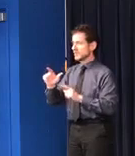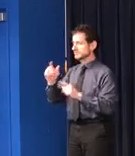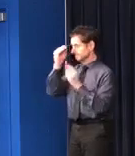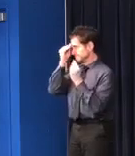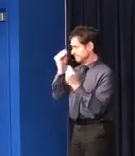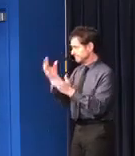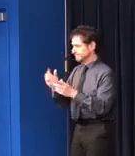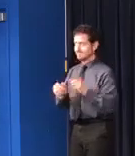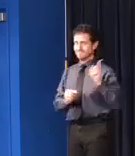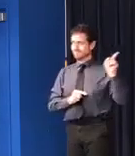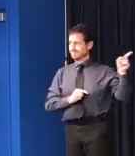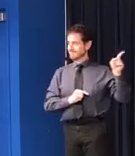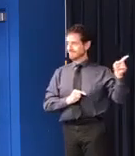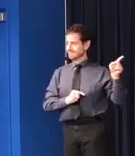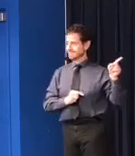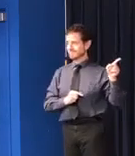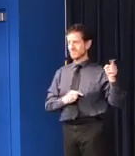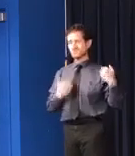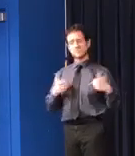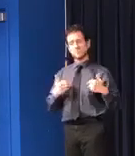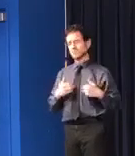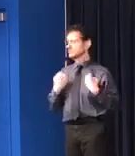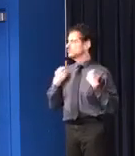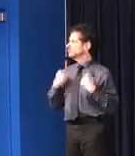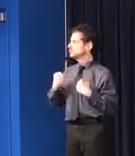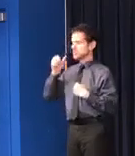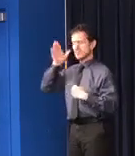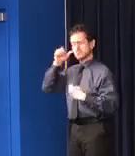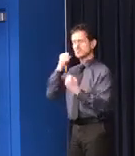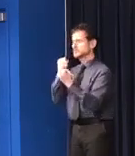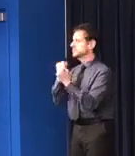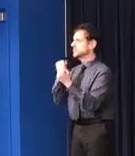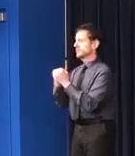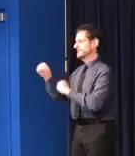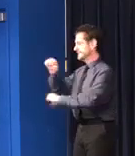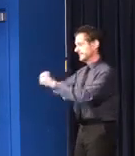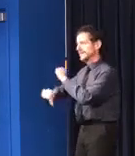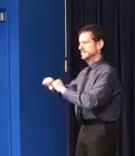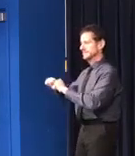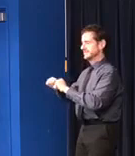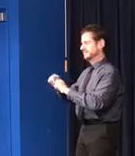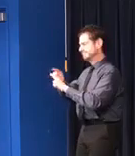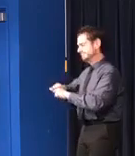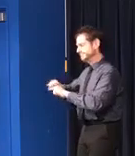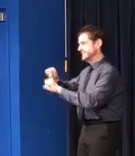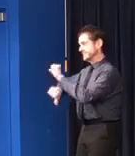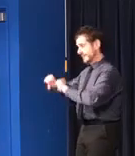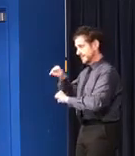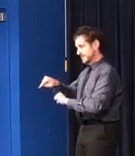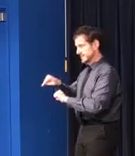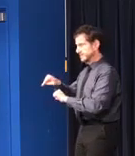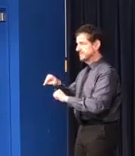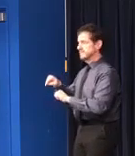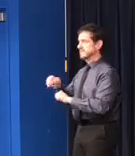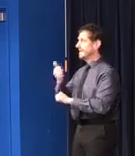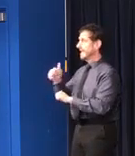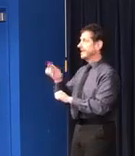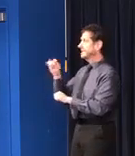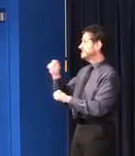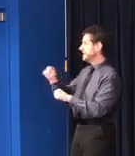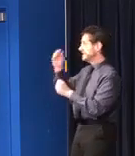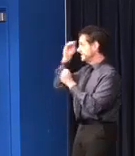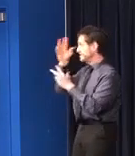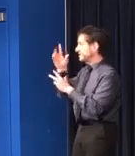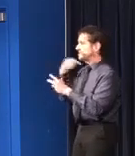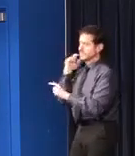that he is an ardent supporter of science, and he's pursuing every piece of data that